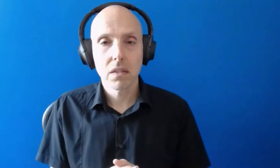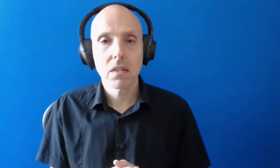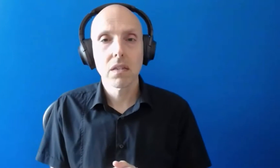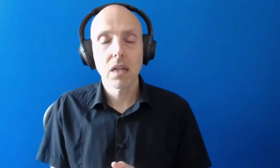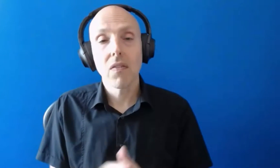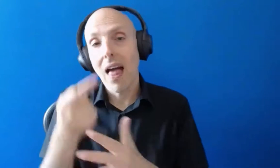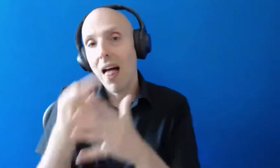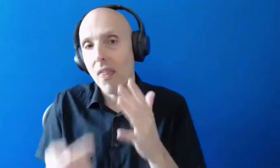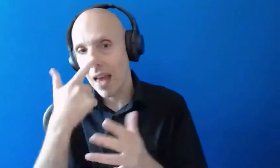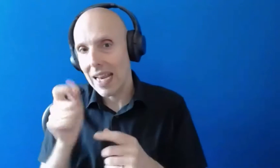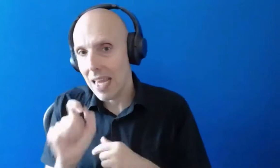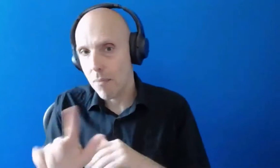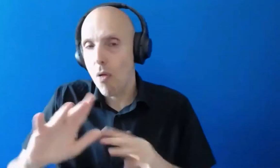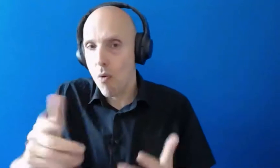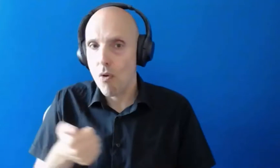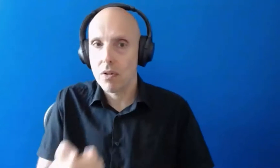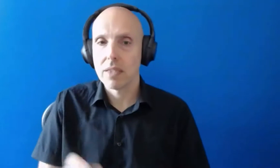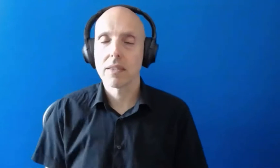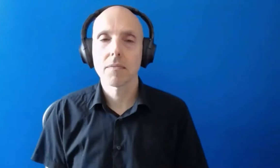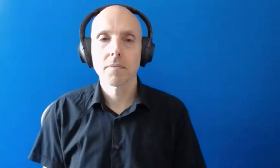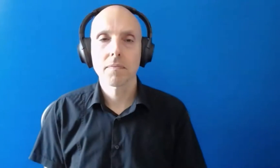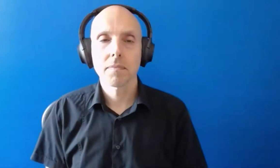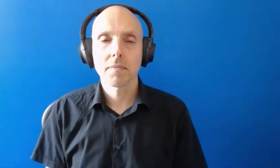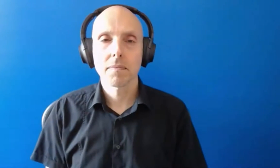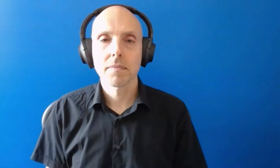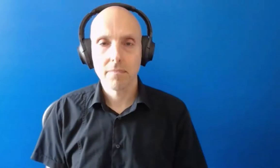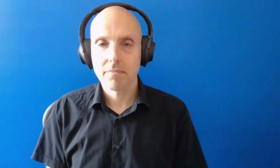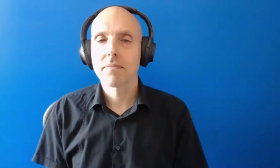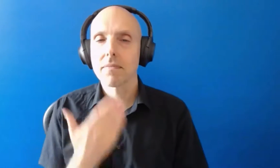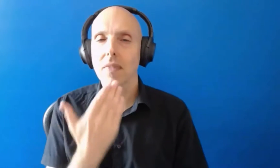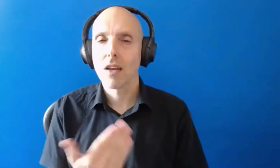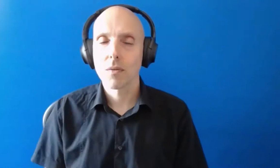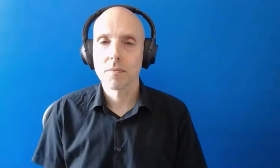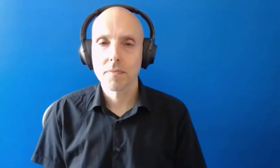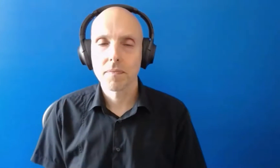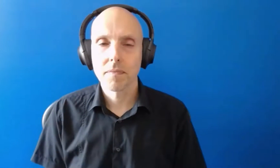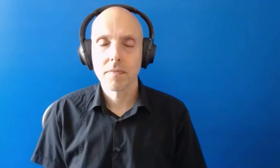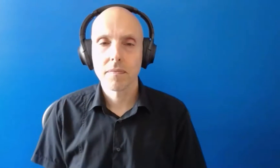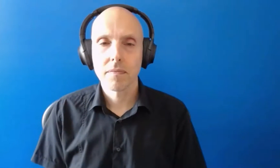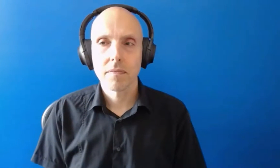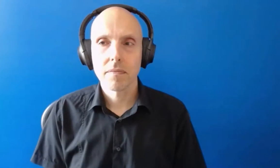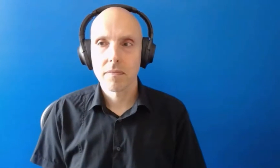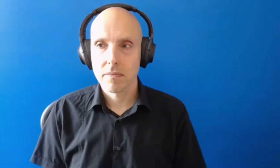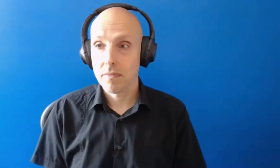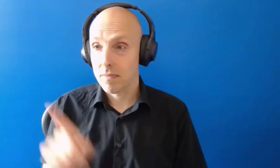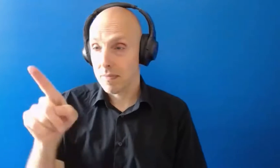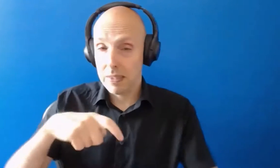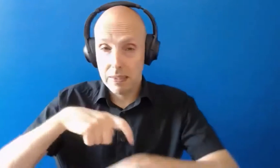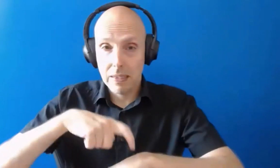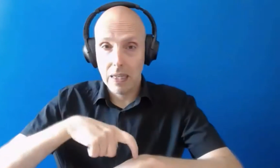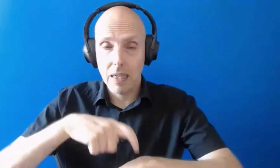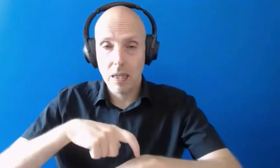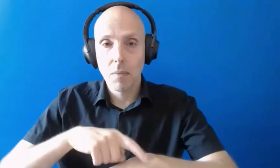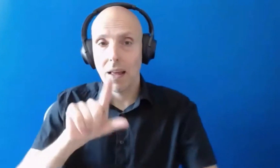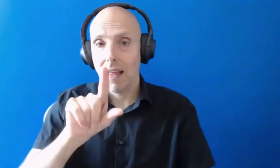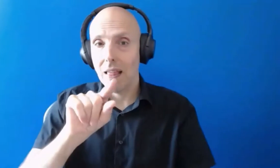available at the moment okay great thank you amy i'm just going to say that we're it's uh 10 to 12 now so we'll